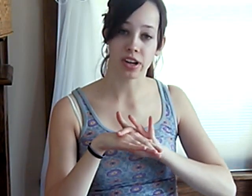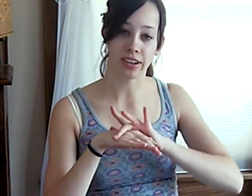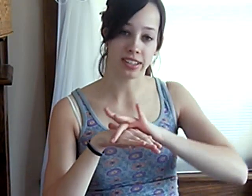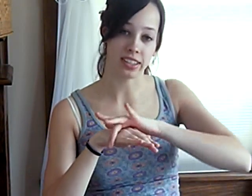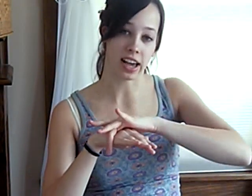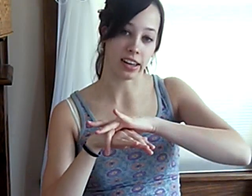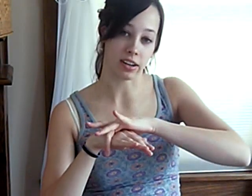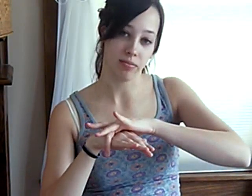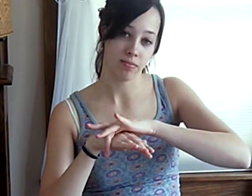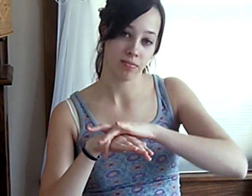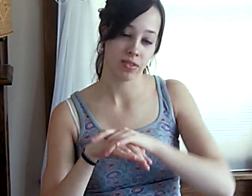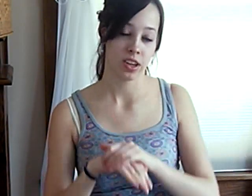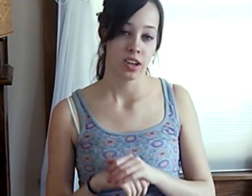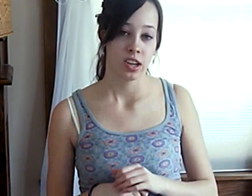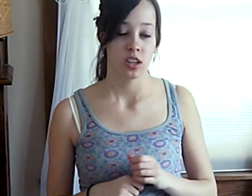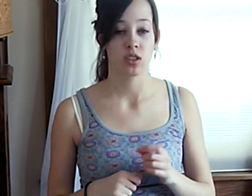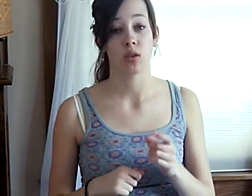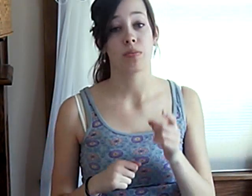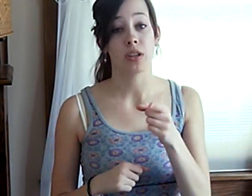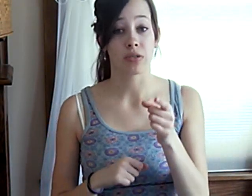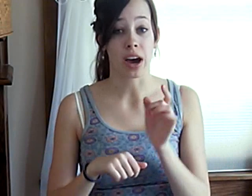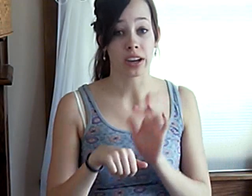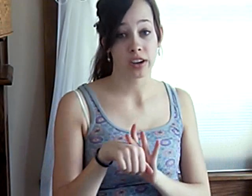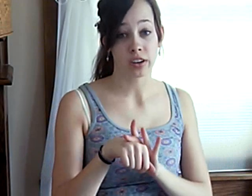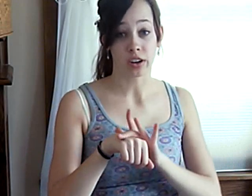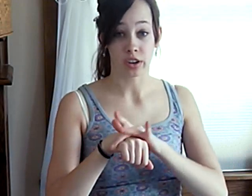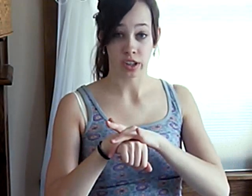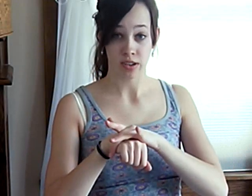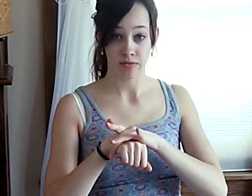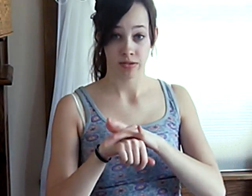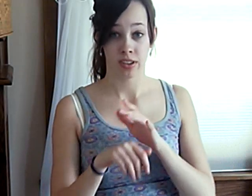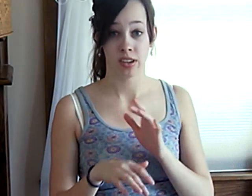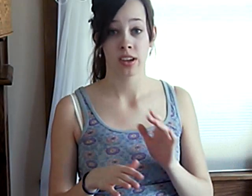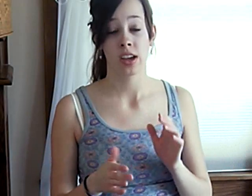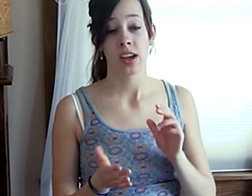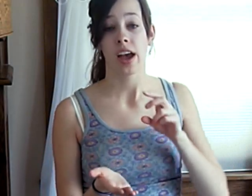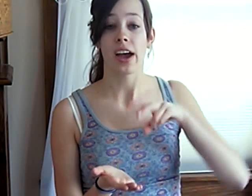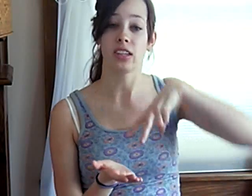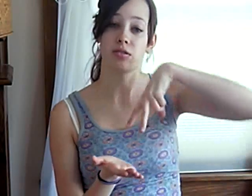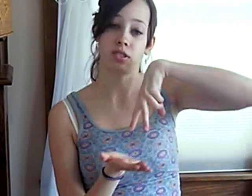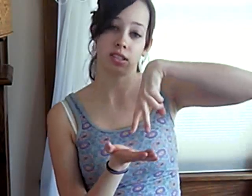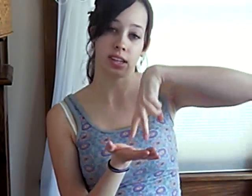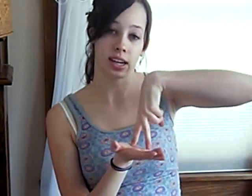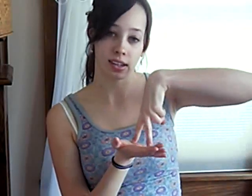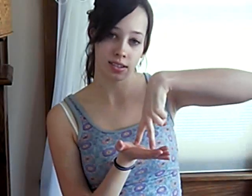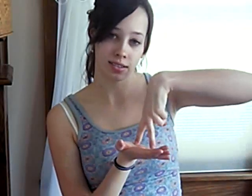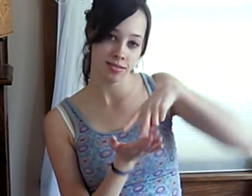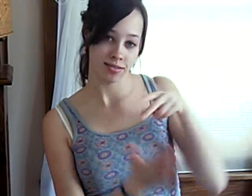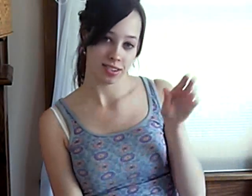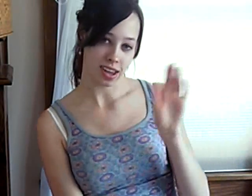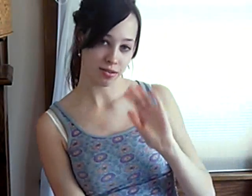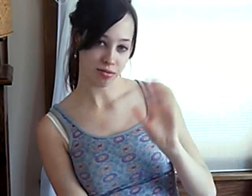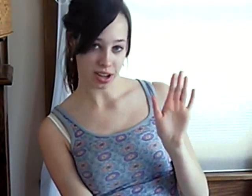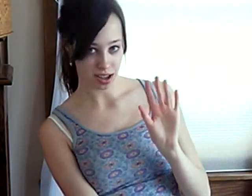down and slide it. So, but you got here early. So, you stand and wave.